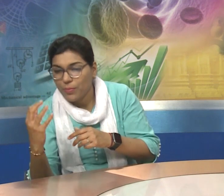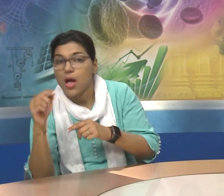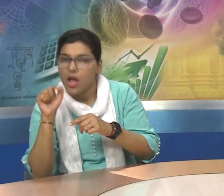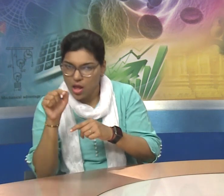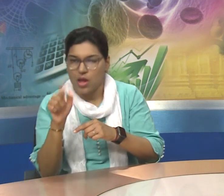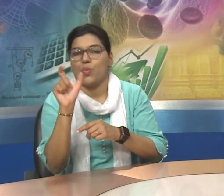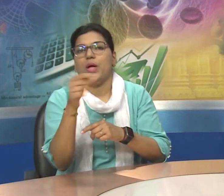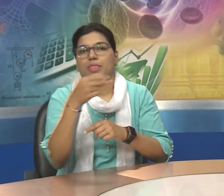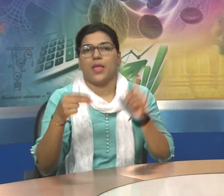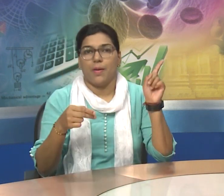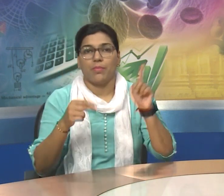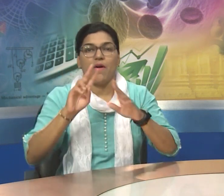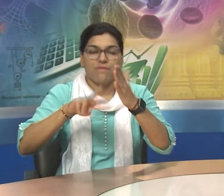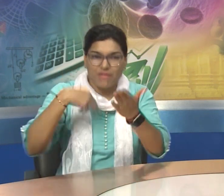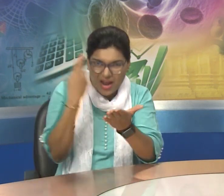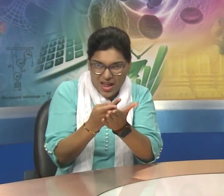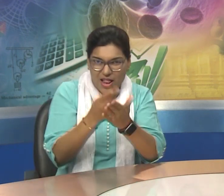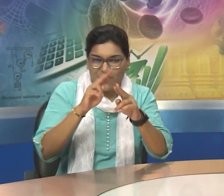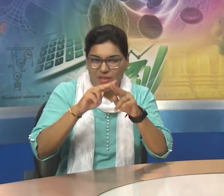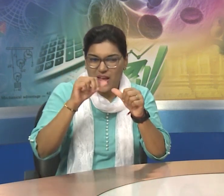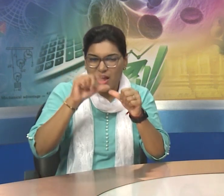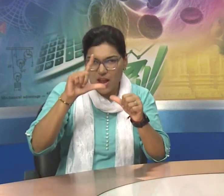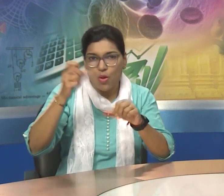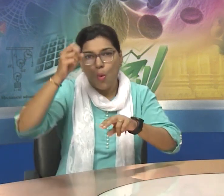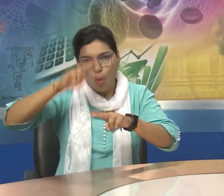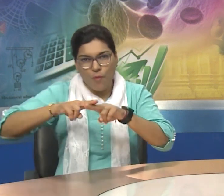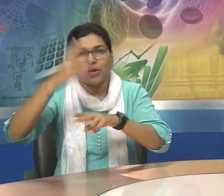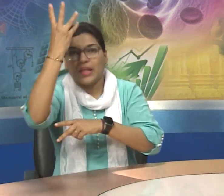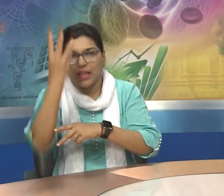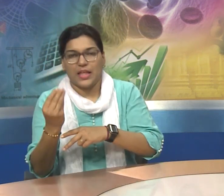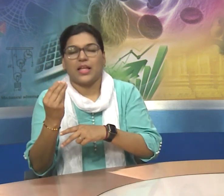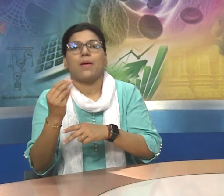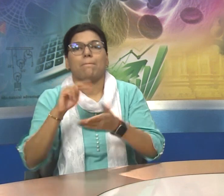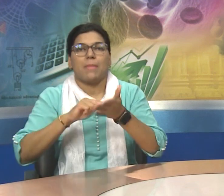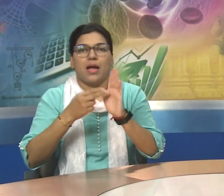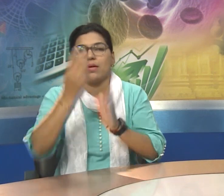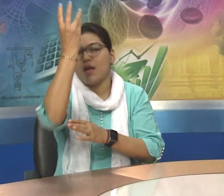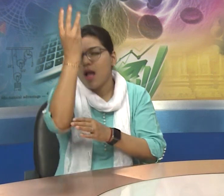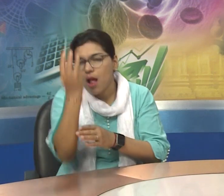It's the time between 5 to 7. That is called fall of night.